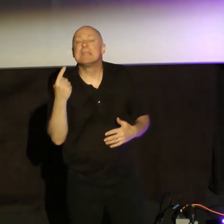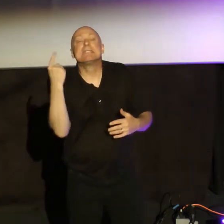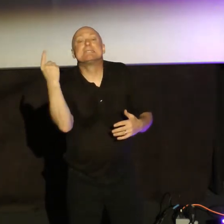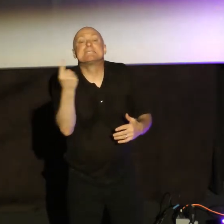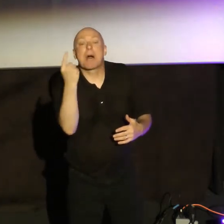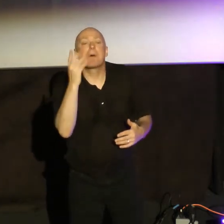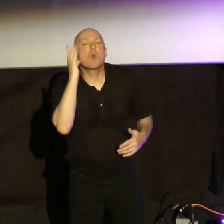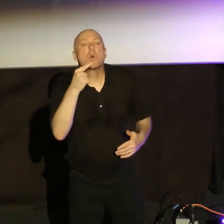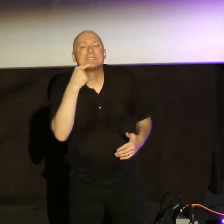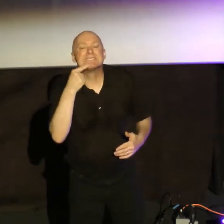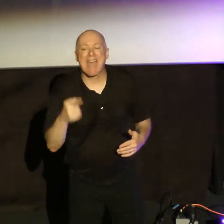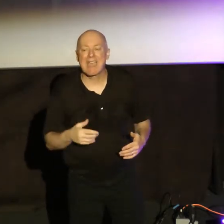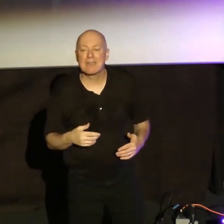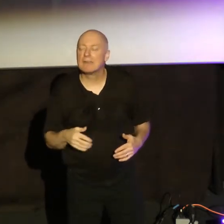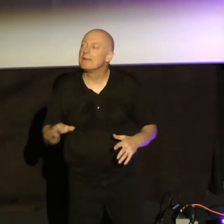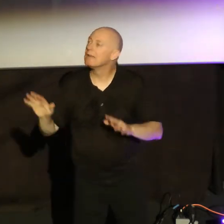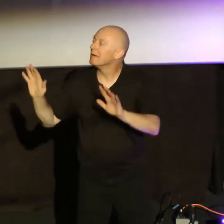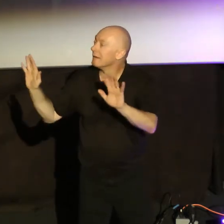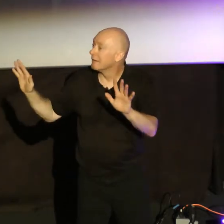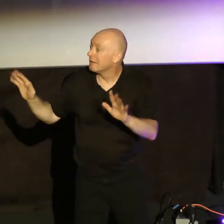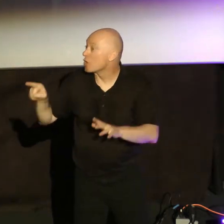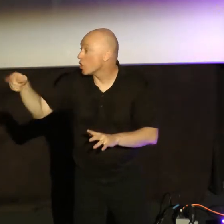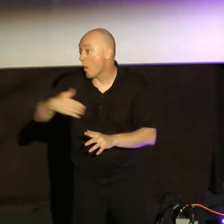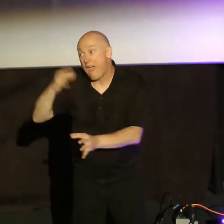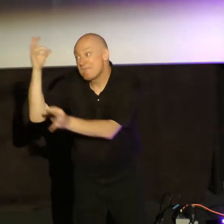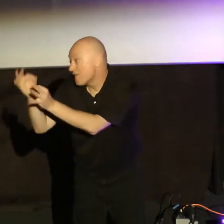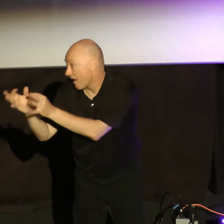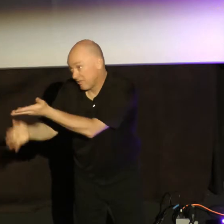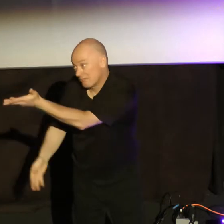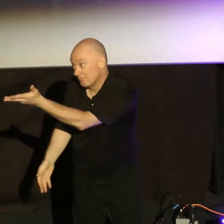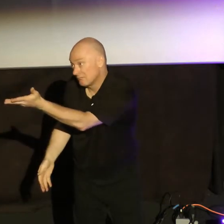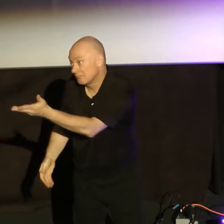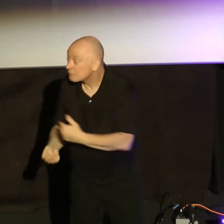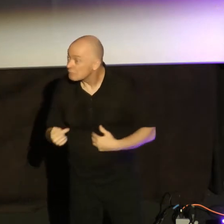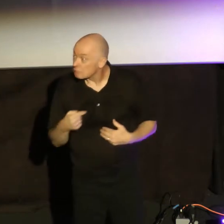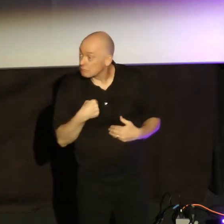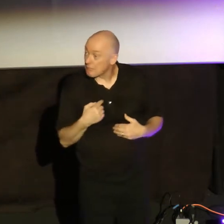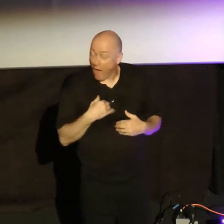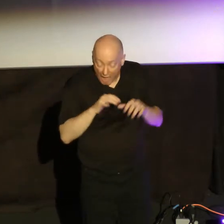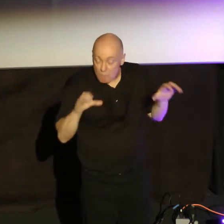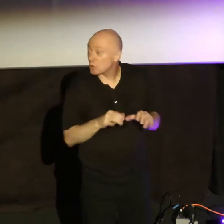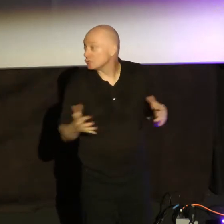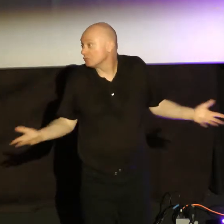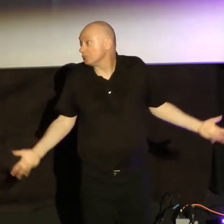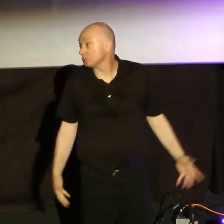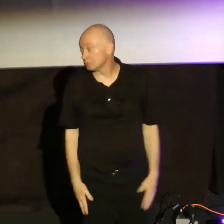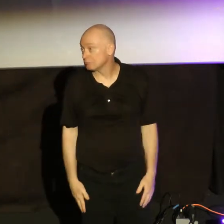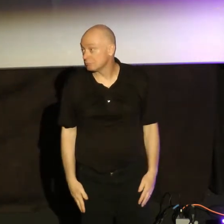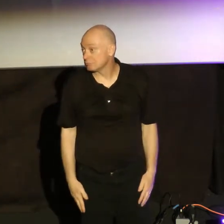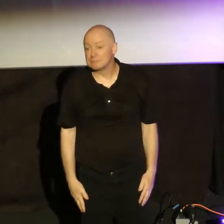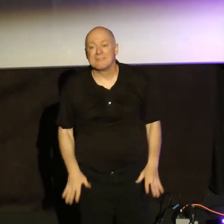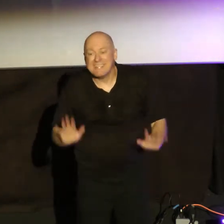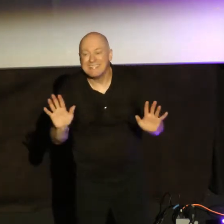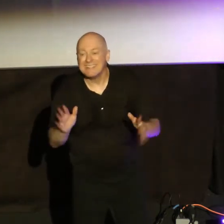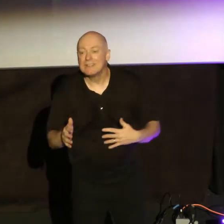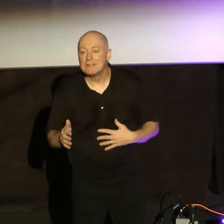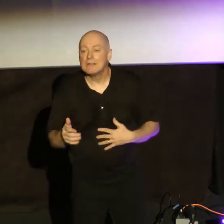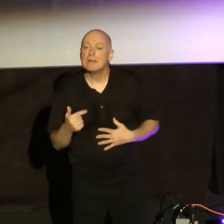will say, look, you have faith, and I have works. They're saying, you know what, I'm more of a book